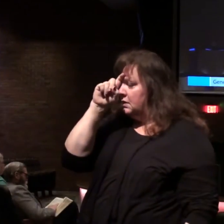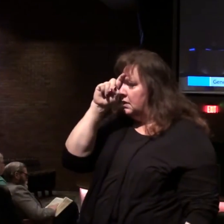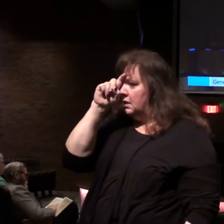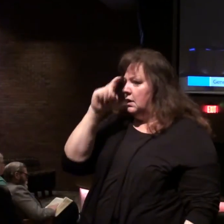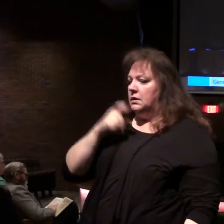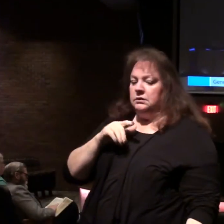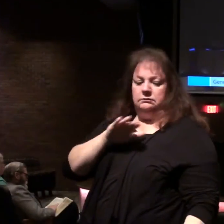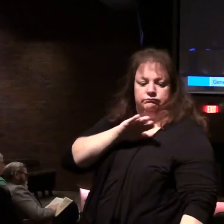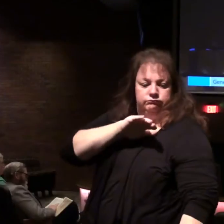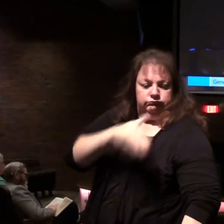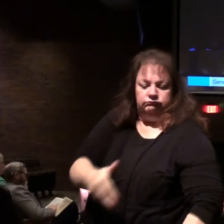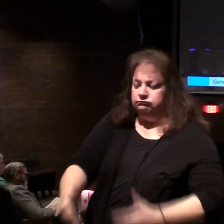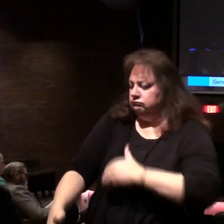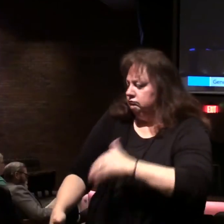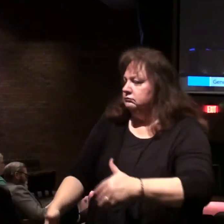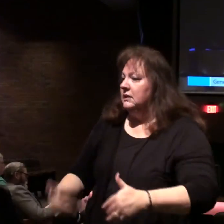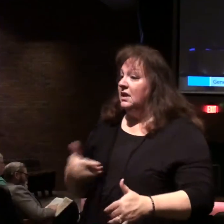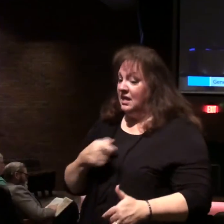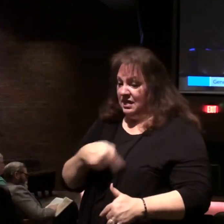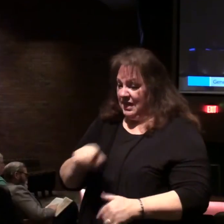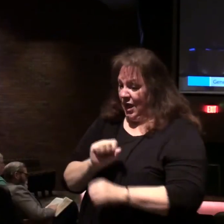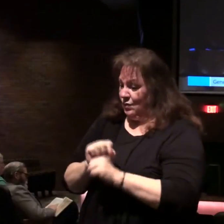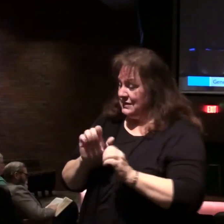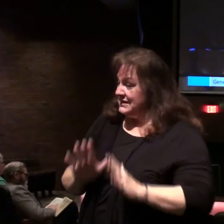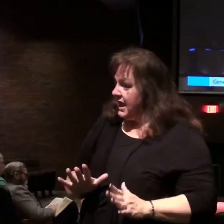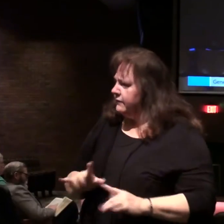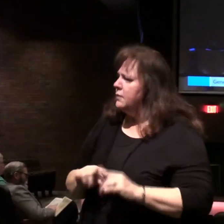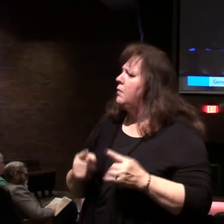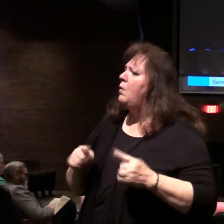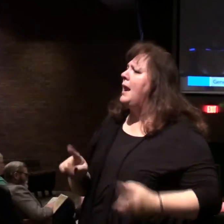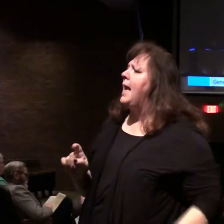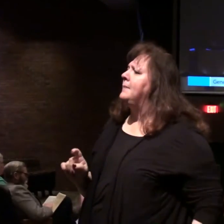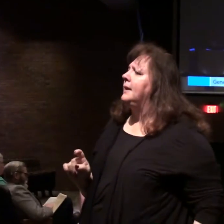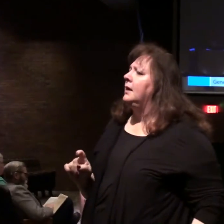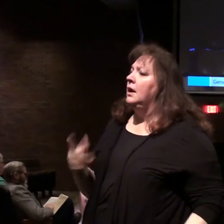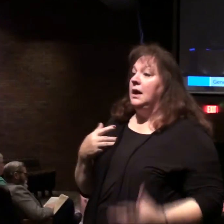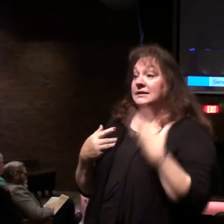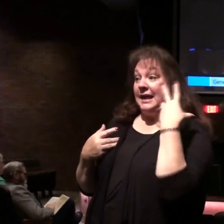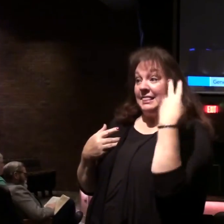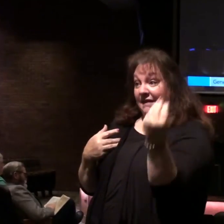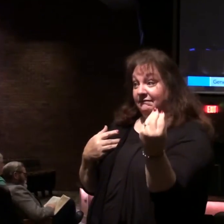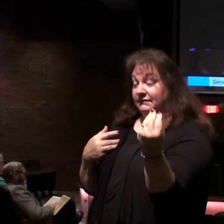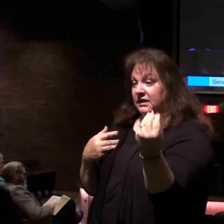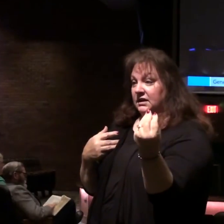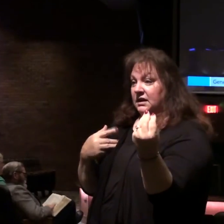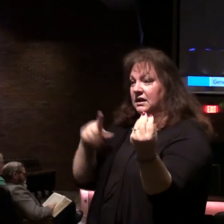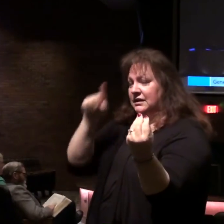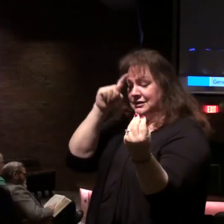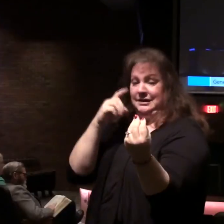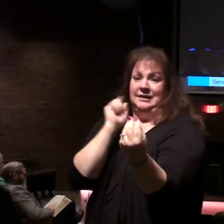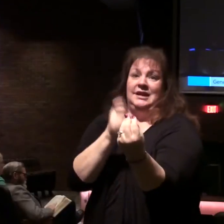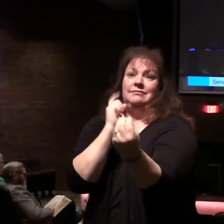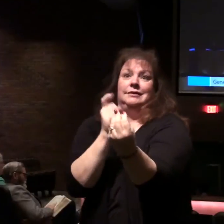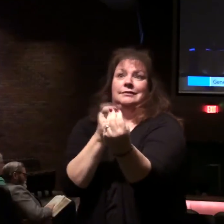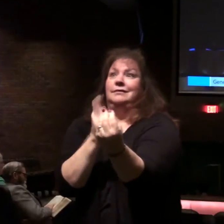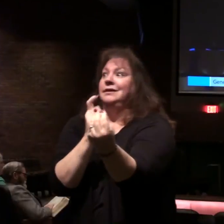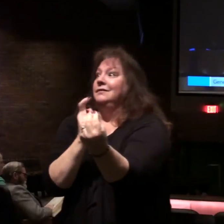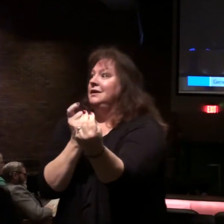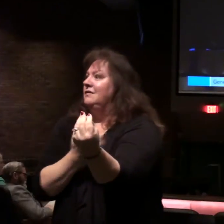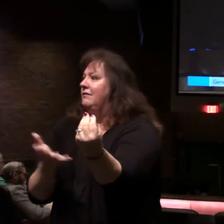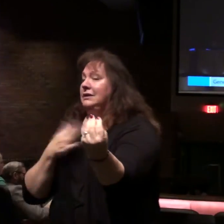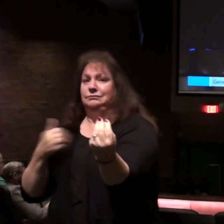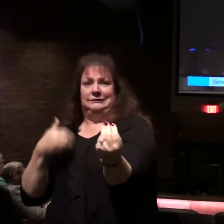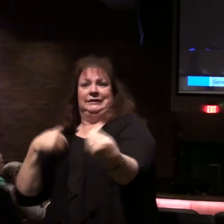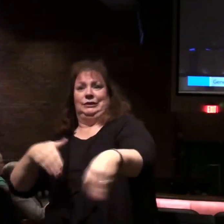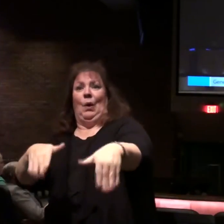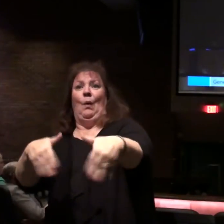they're going to have many things. They were slaves in Egypt. Remember what happened when they left Egypt? The Egyptians were happy to give them their possessions